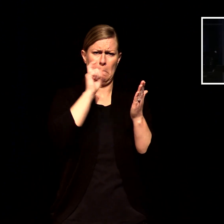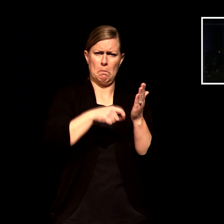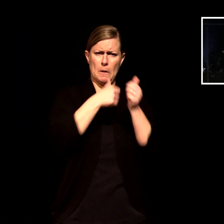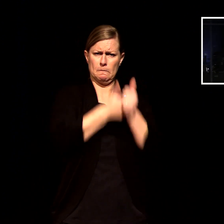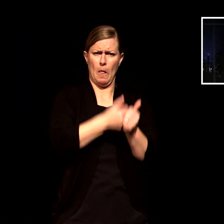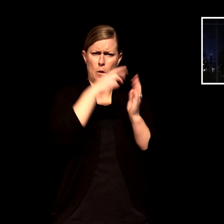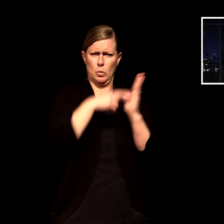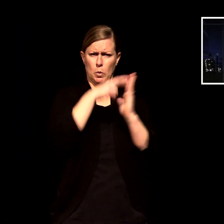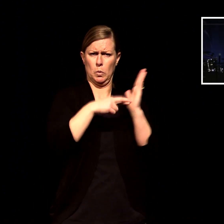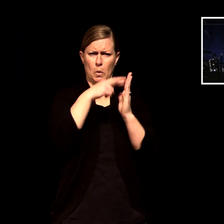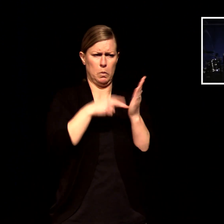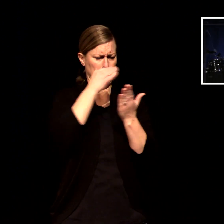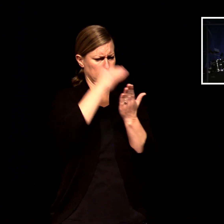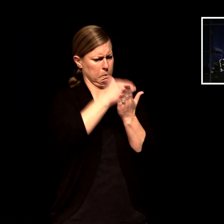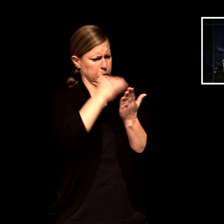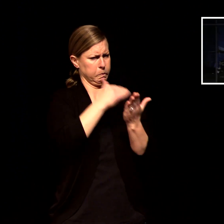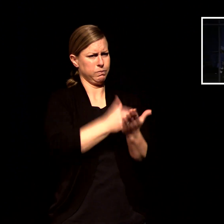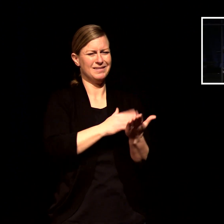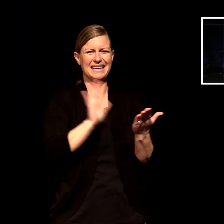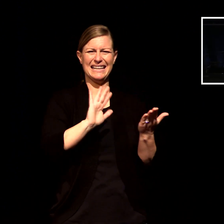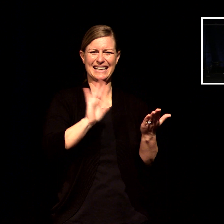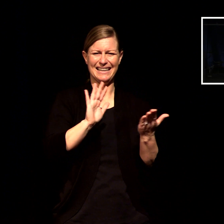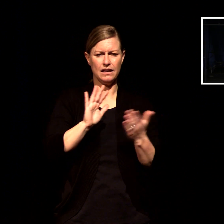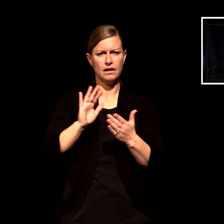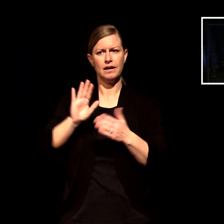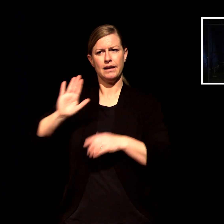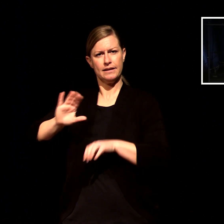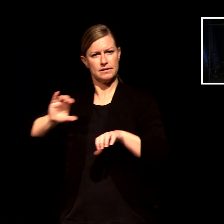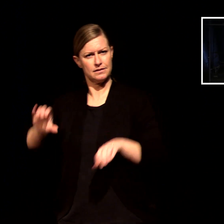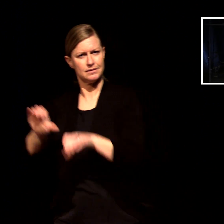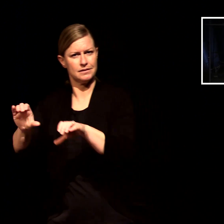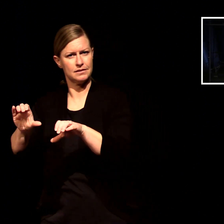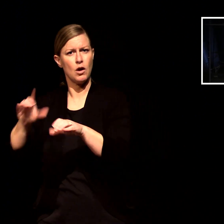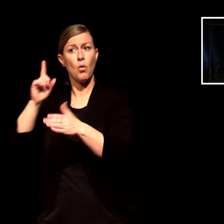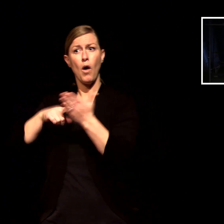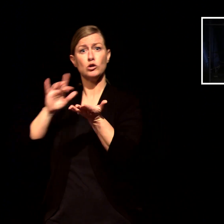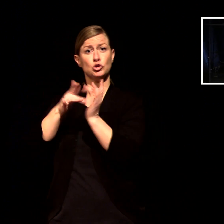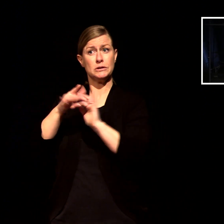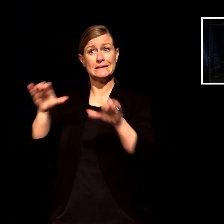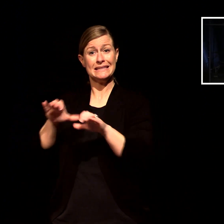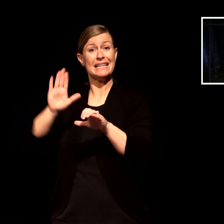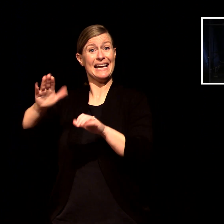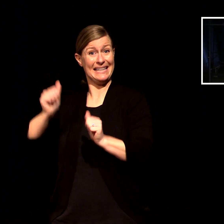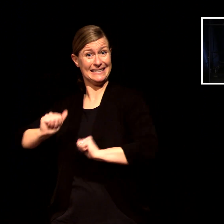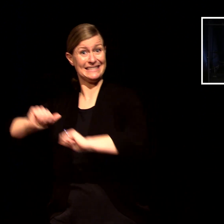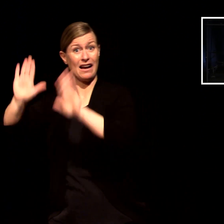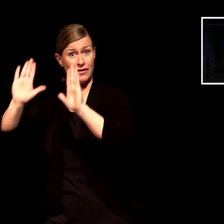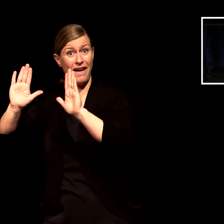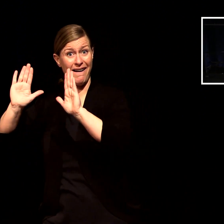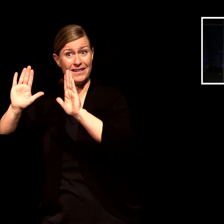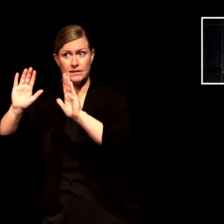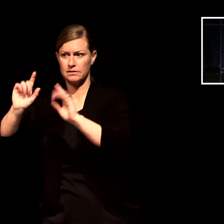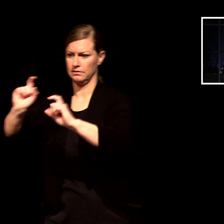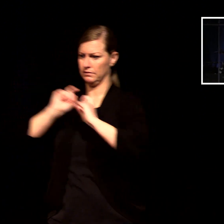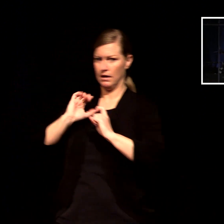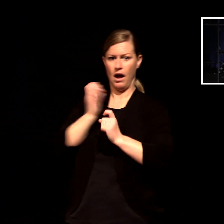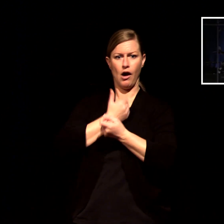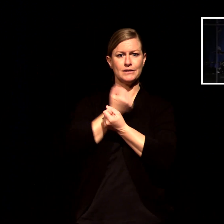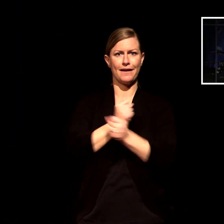in his sacrifice is our salvation this is the gospel message this is the good news and